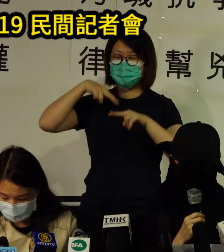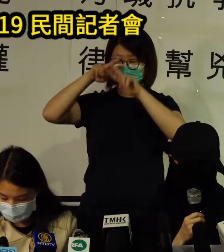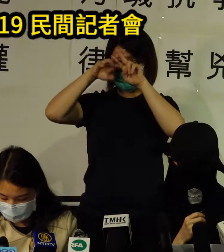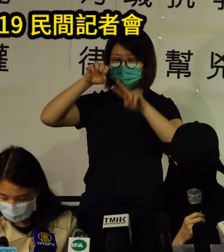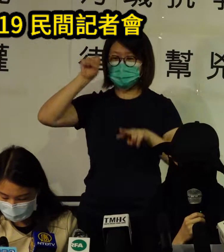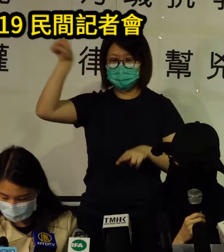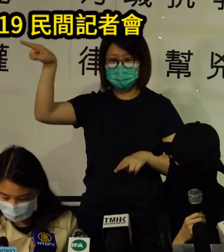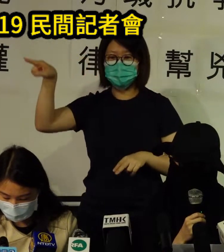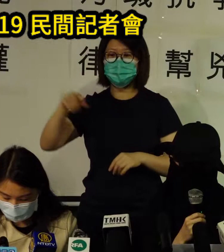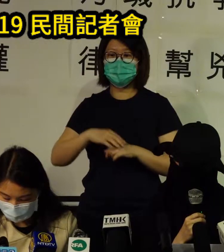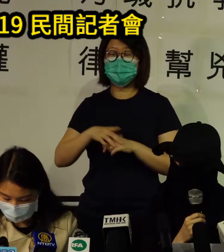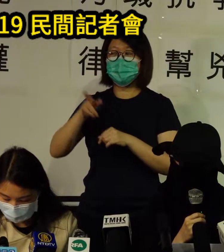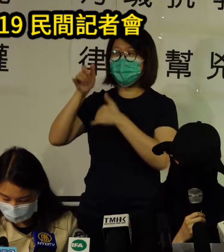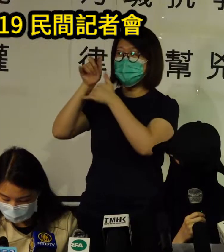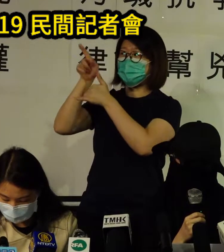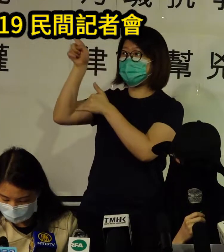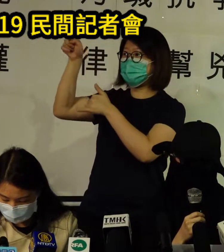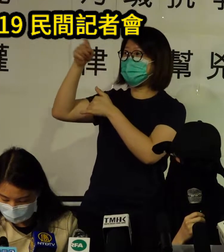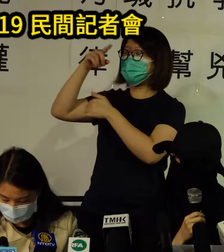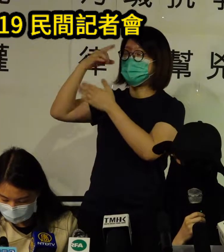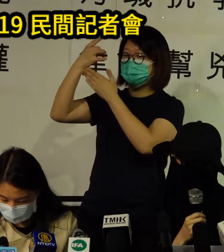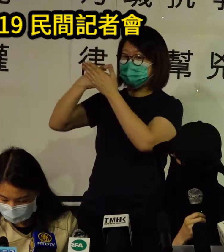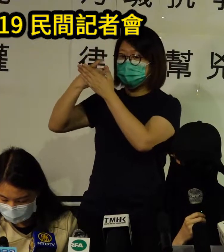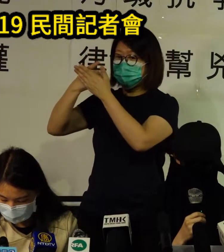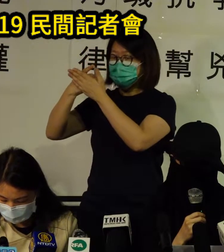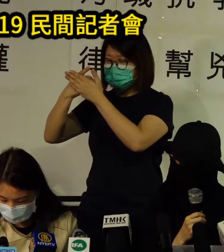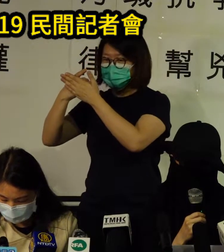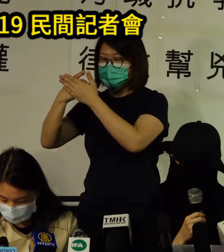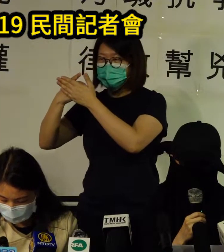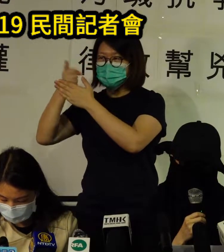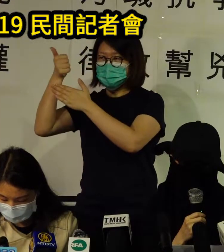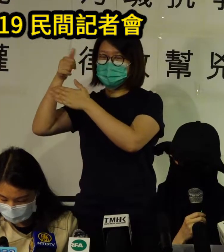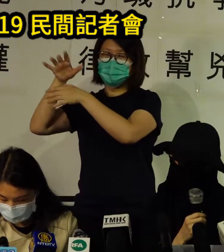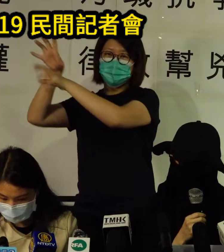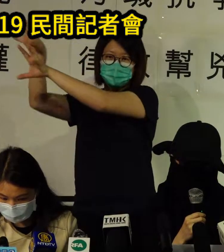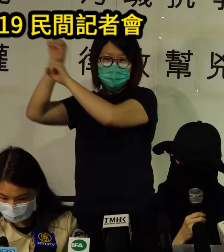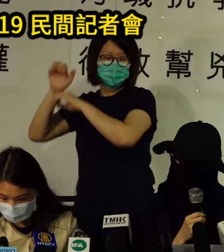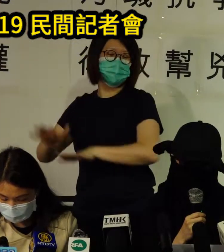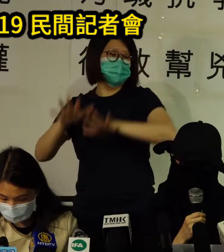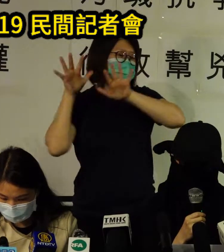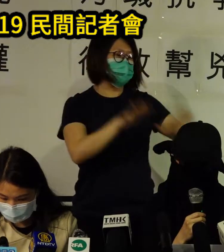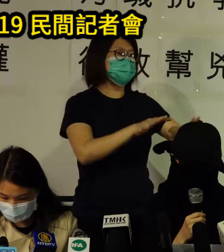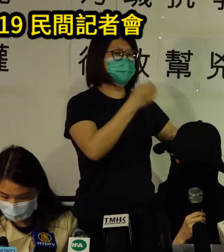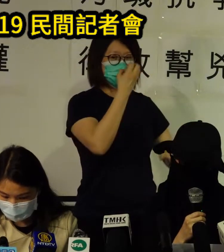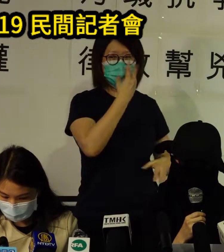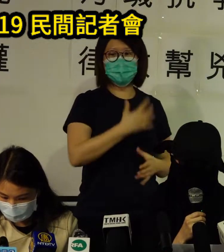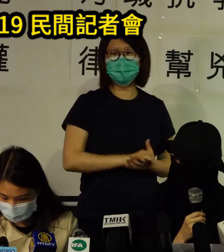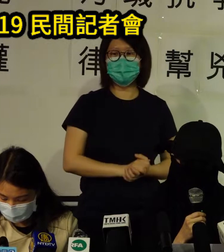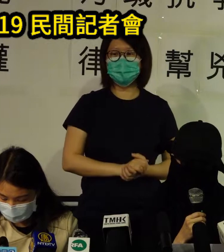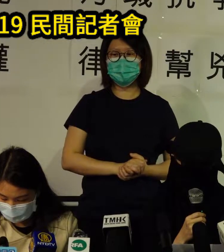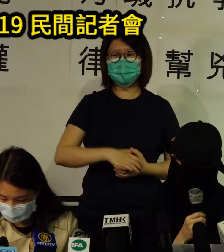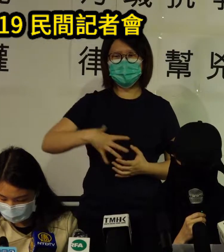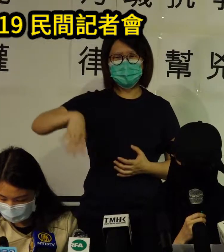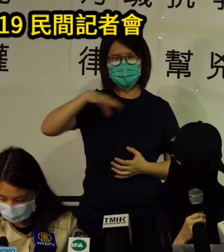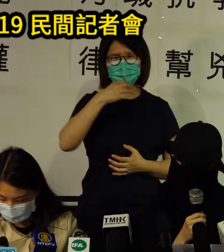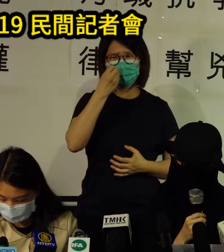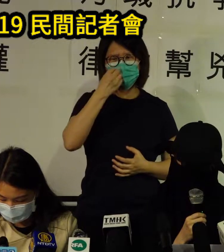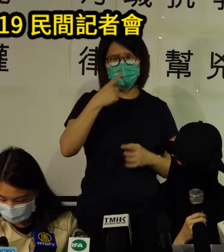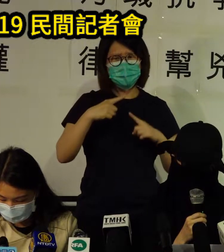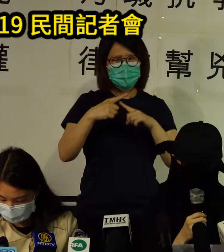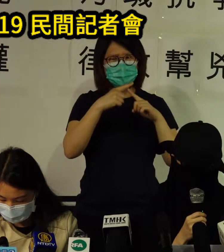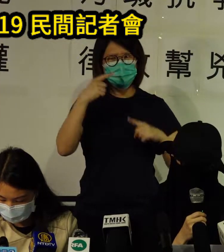as media there is currently no sign or intelligence pointing towards Hong Kong being a target for terrorism